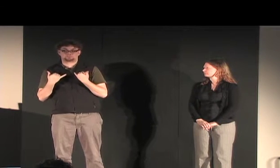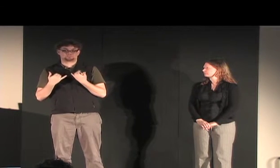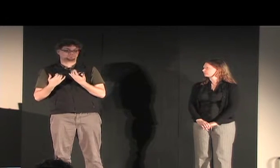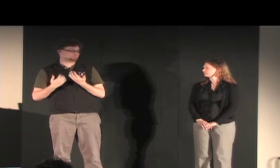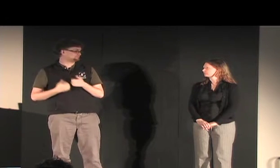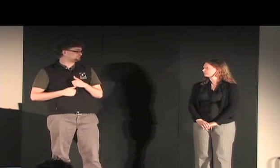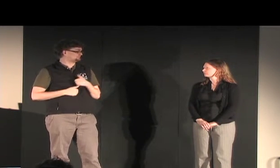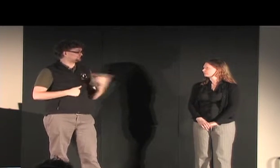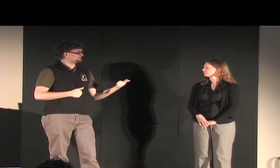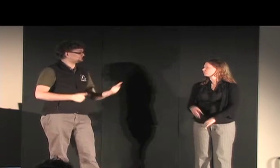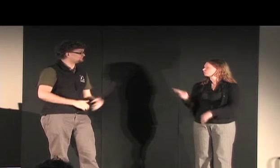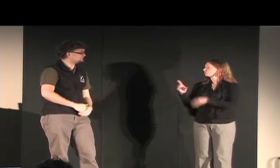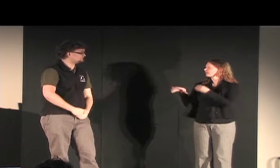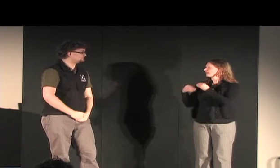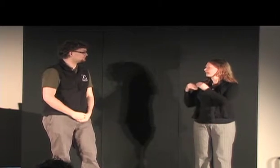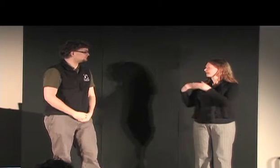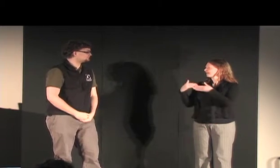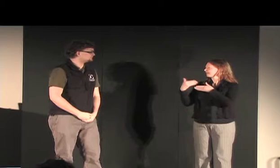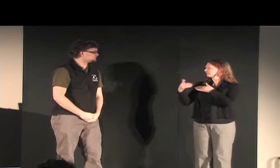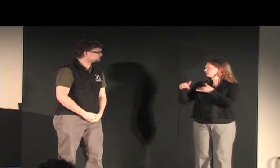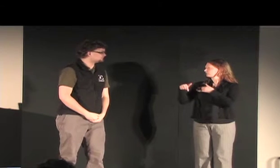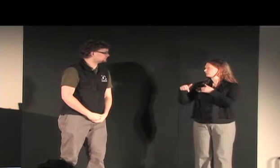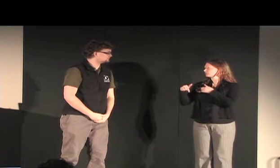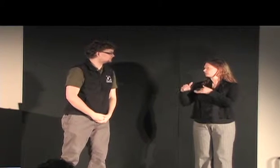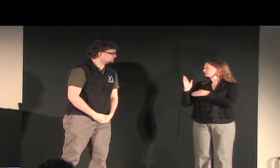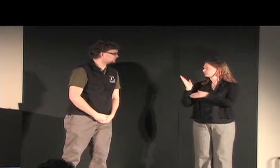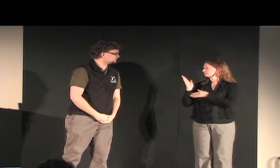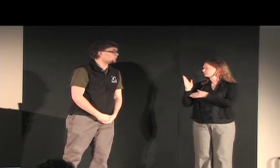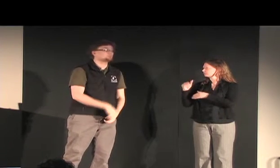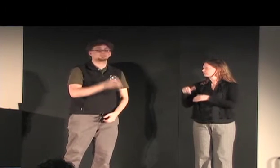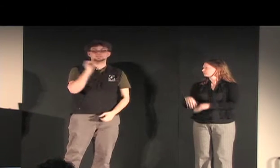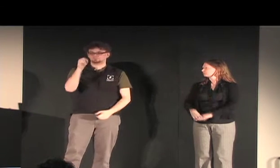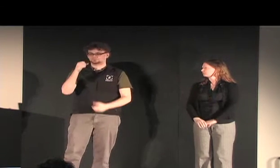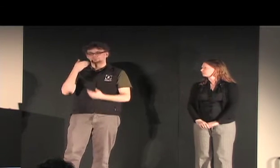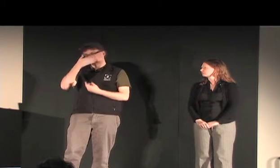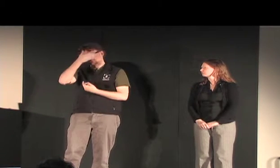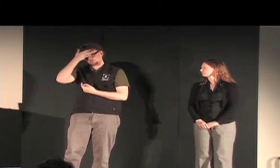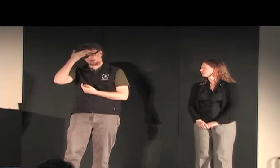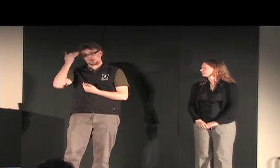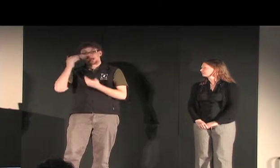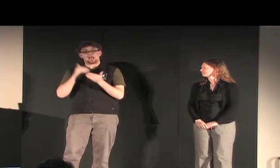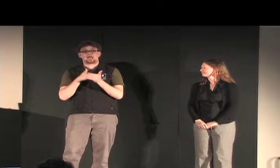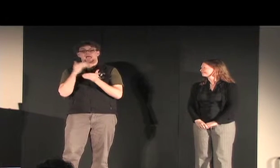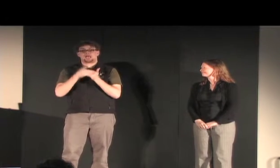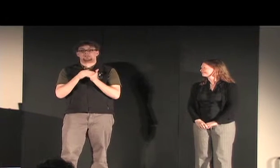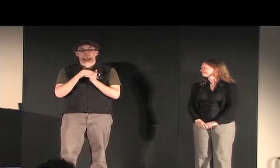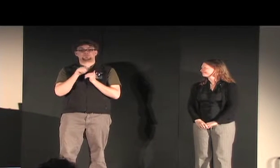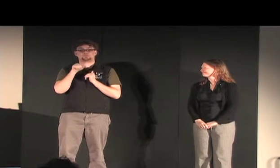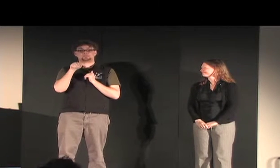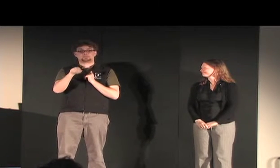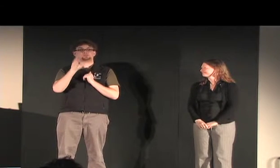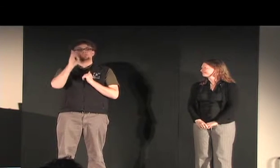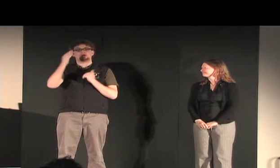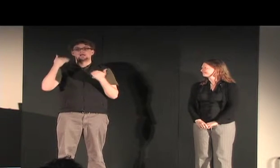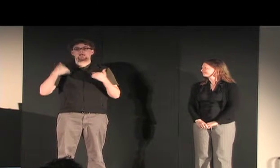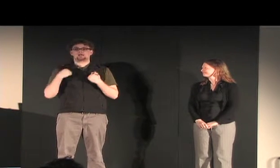lobby, so go ahead and grab those now. And the show is on April 14th. Oh, I also forgot too,